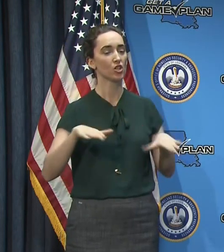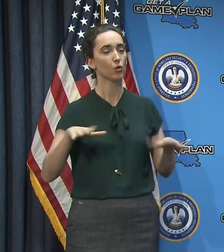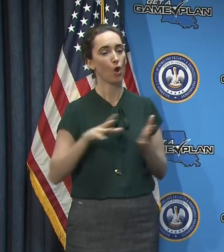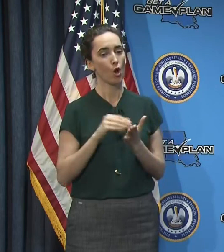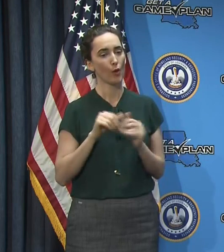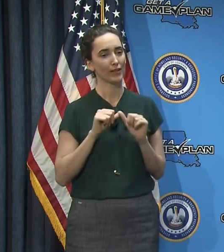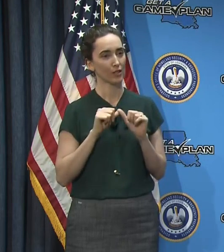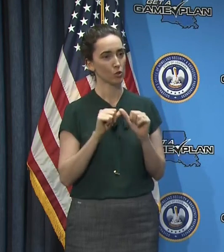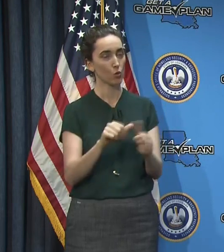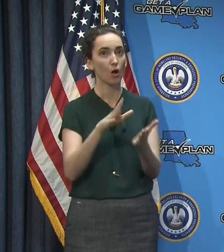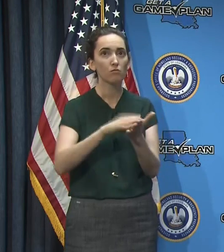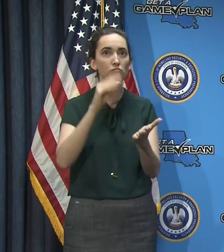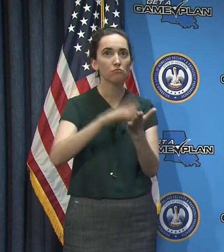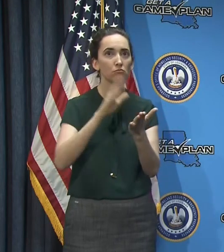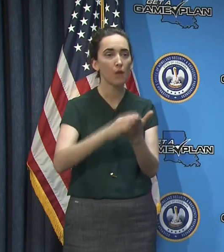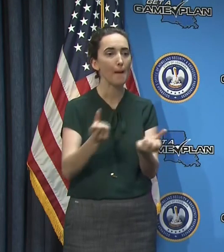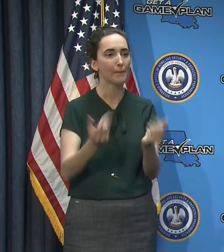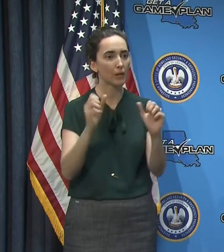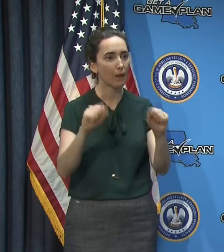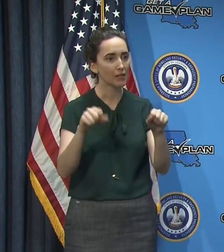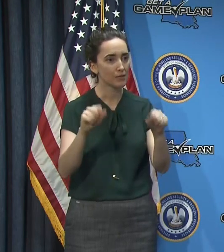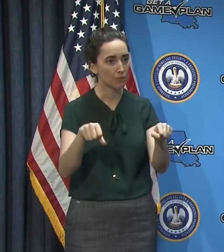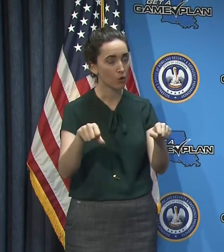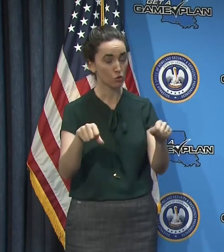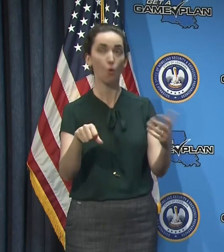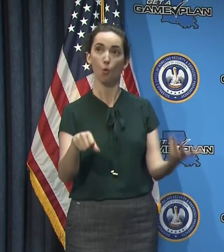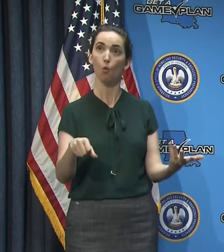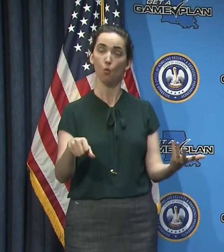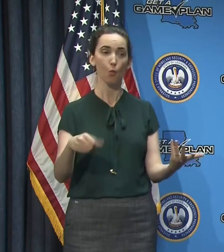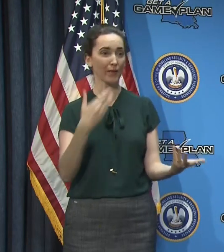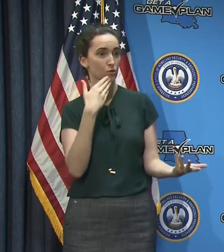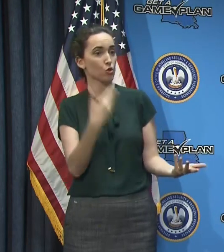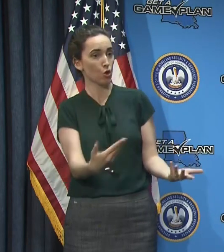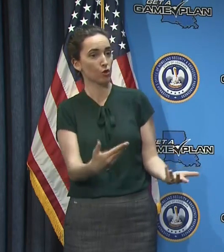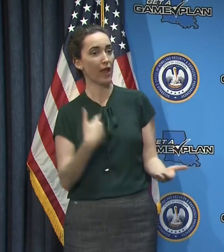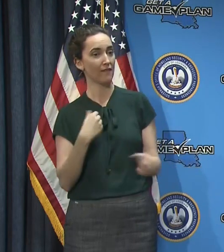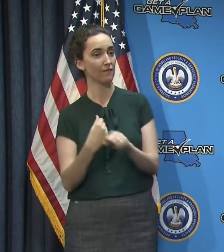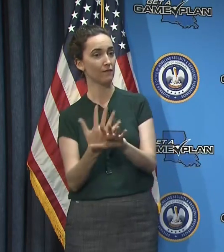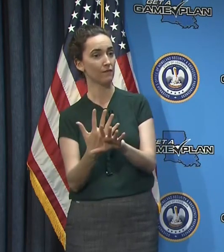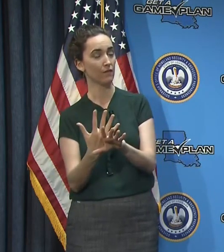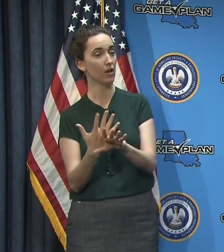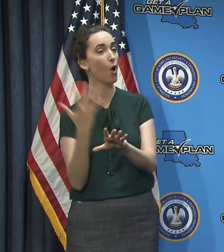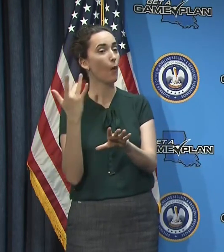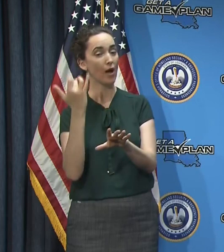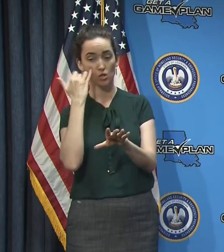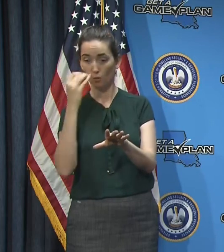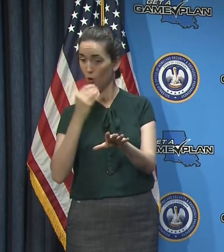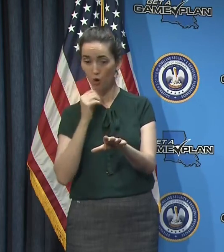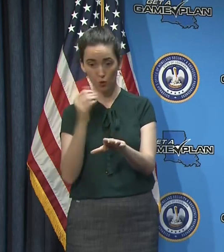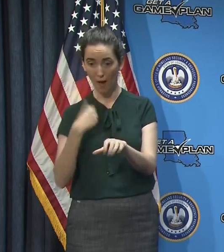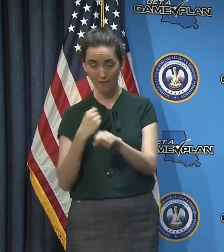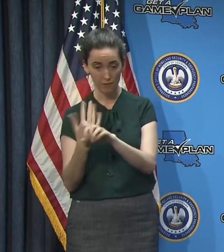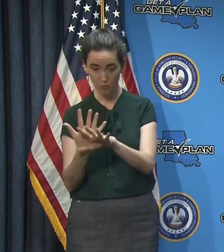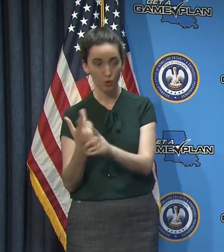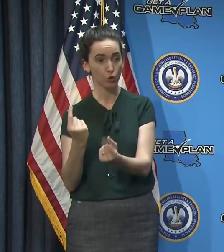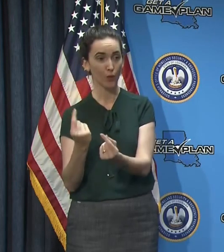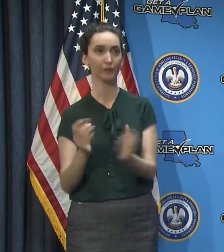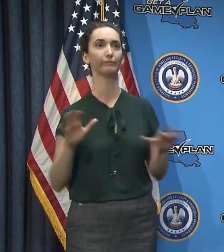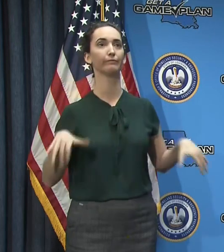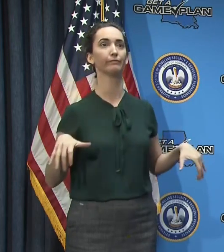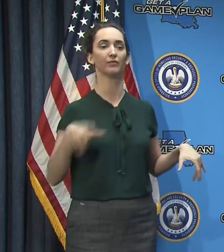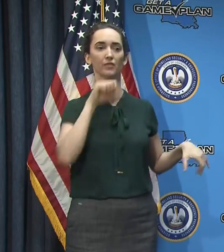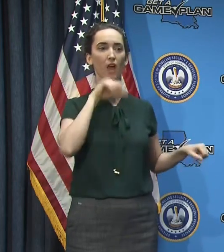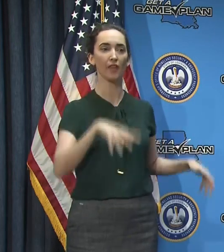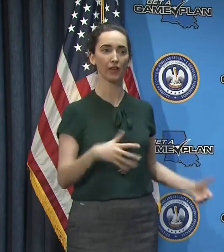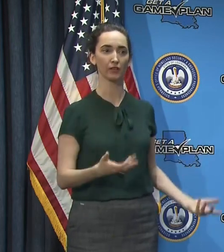as possible and as much as possible, it's desirable, uh, because the only option is to do nothing. Now it's not a very